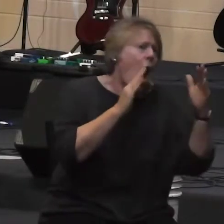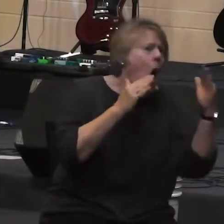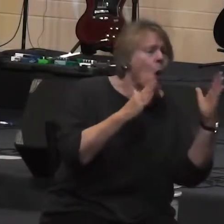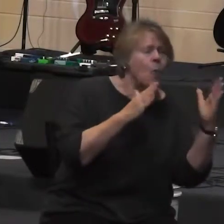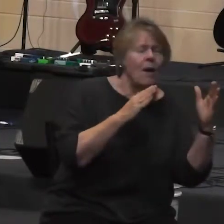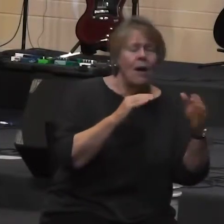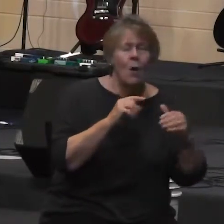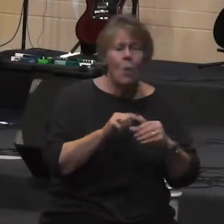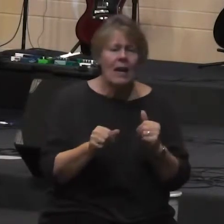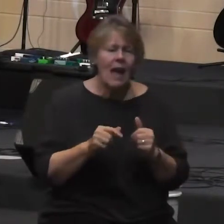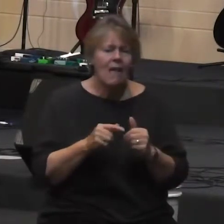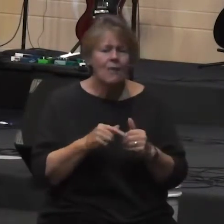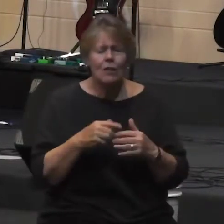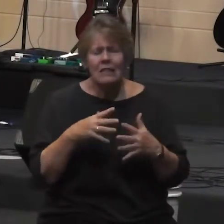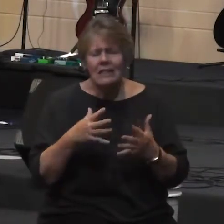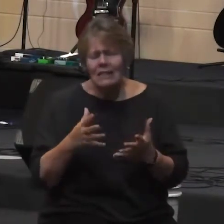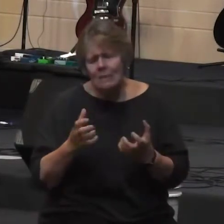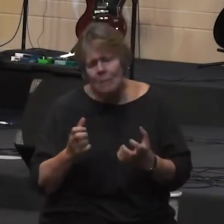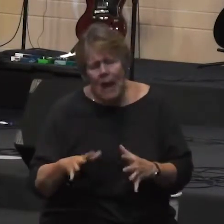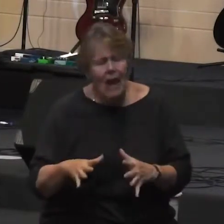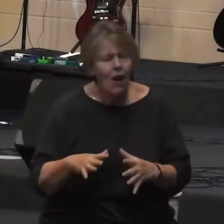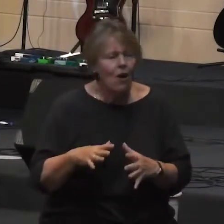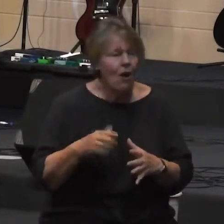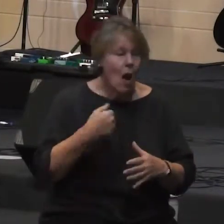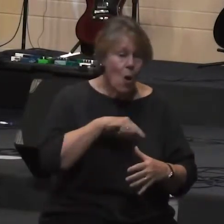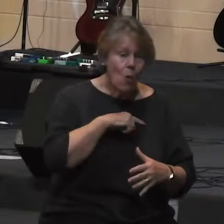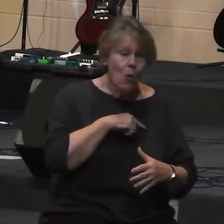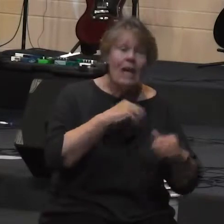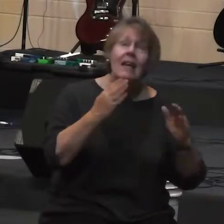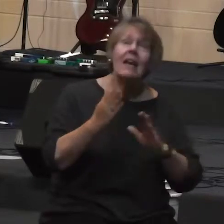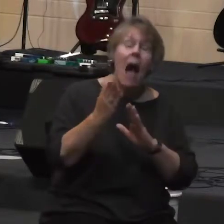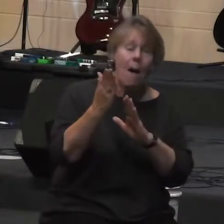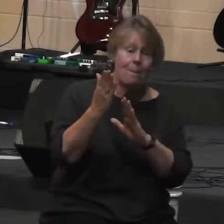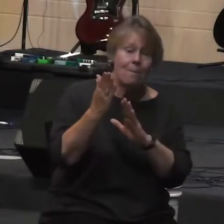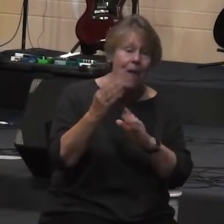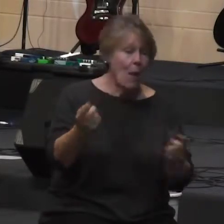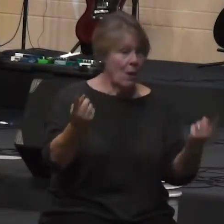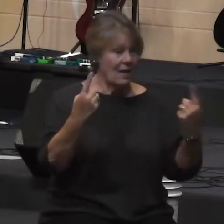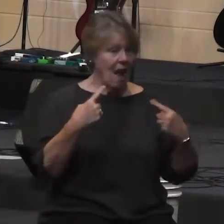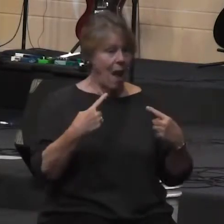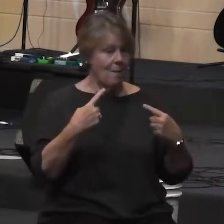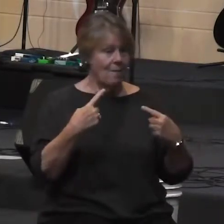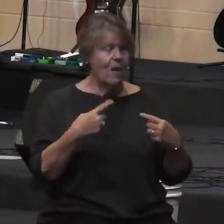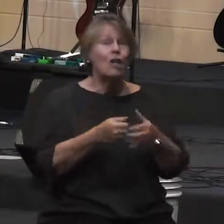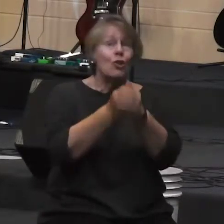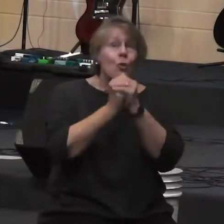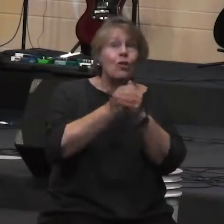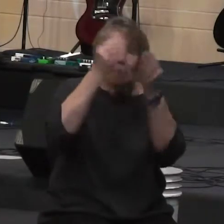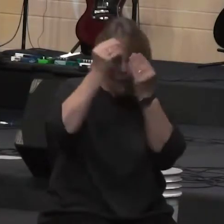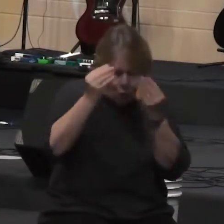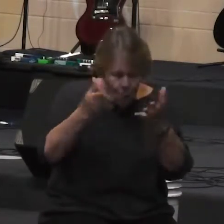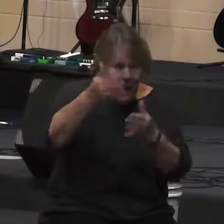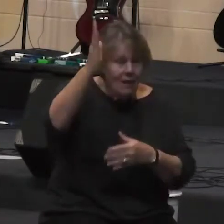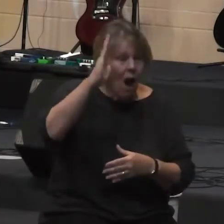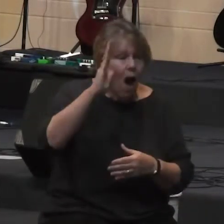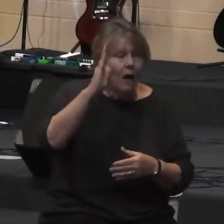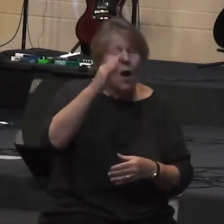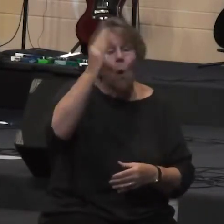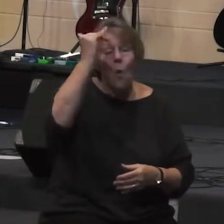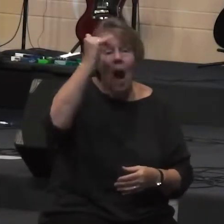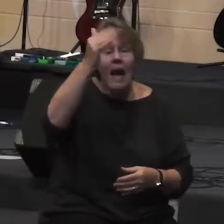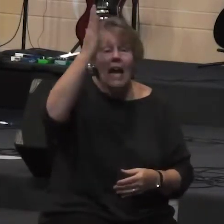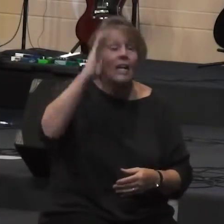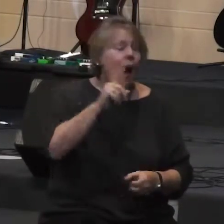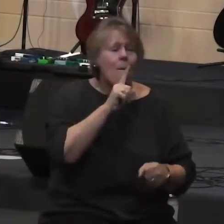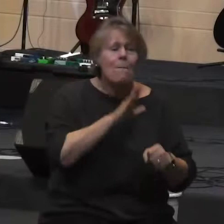brokenness we see we come to serve God and worship God because God promises that all things all the hurt all the